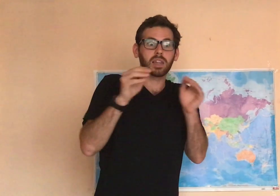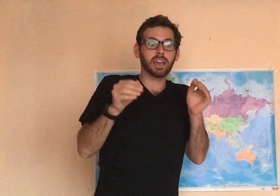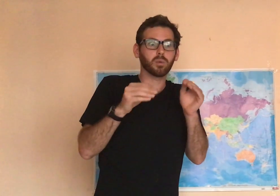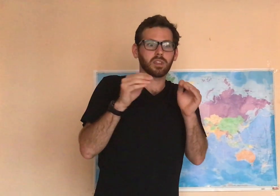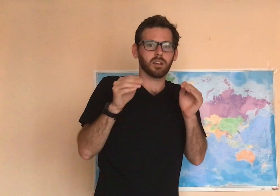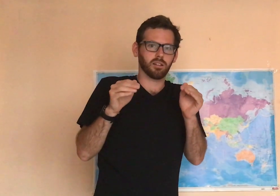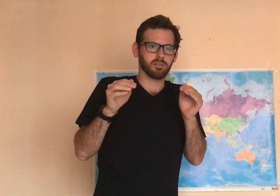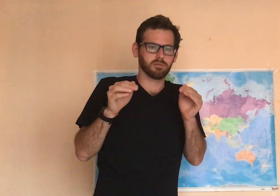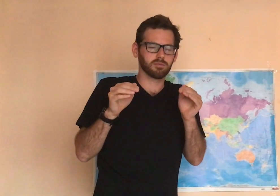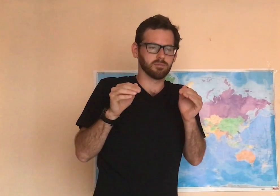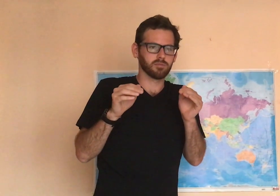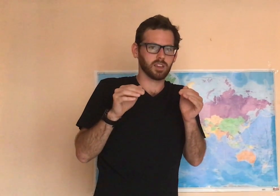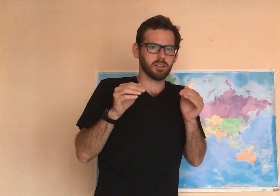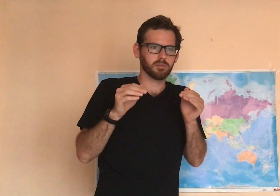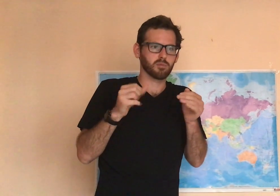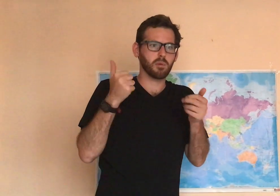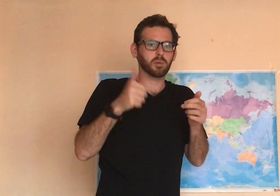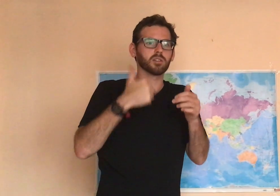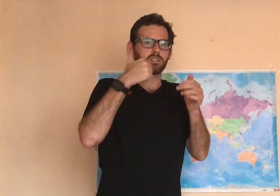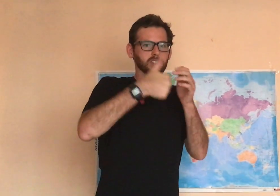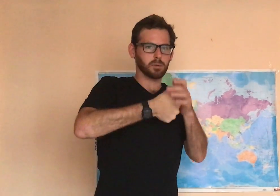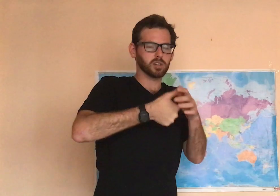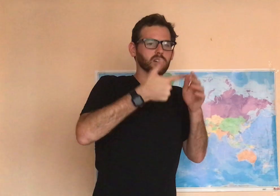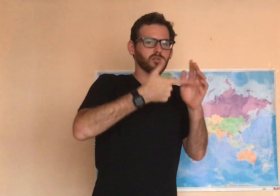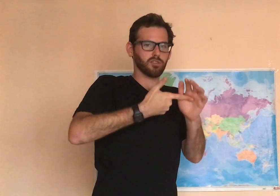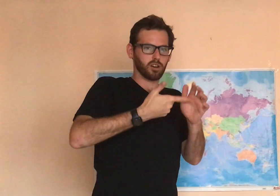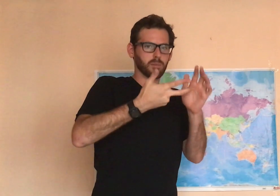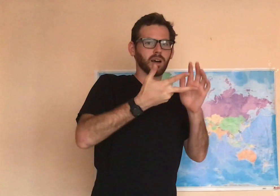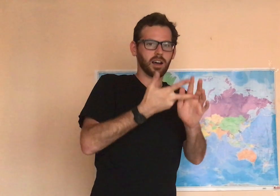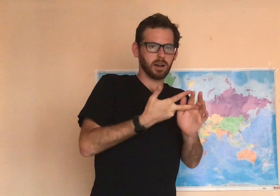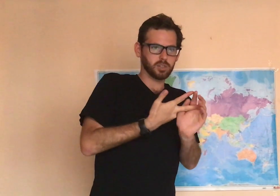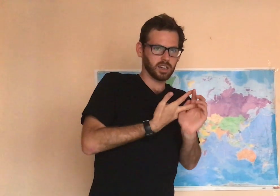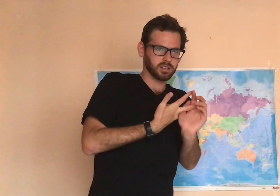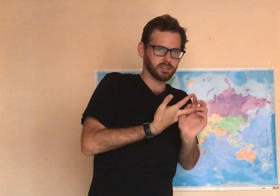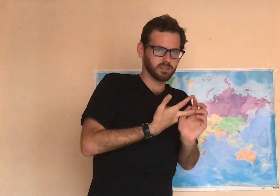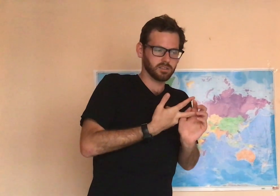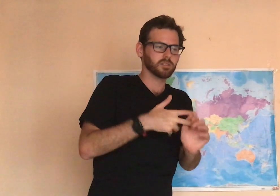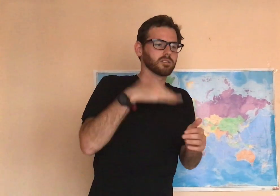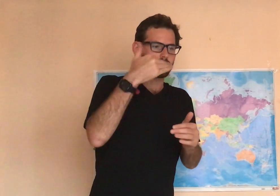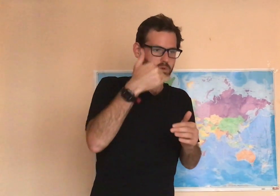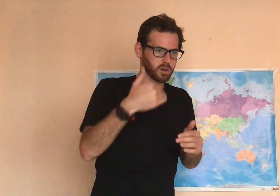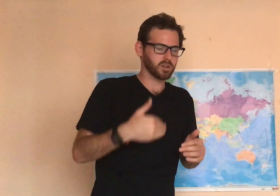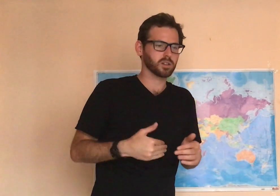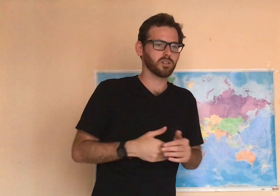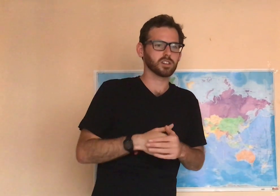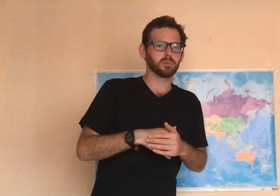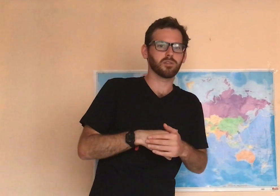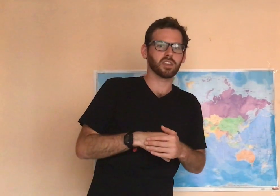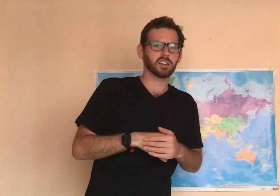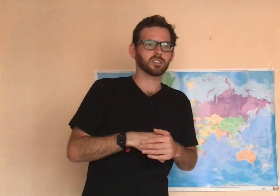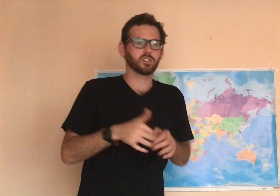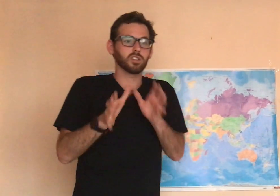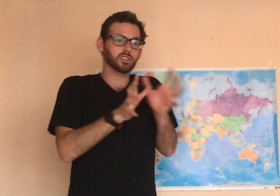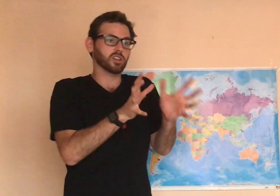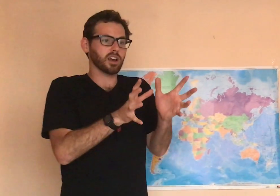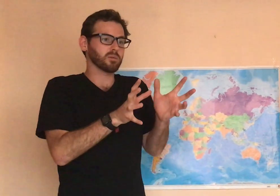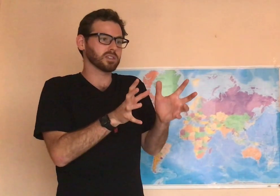Play with it. Remember, subject, verb, object. We'll go over some different things. You can start out with,